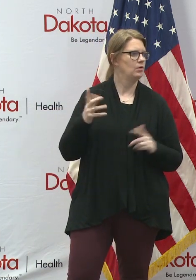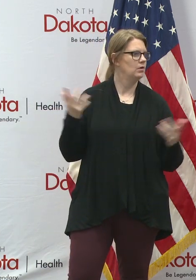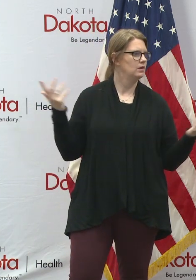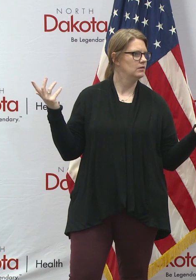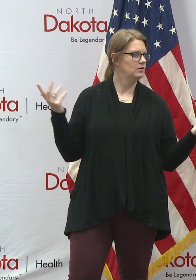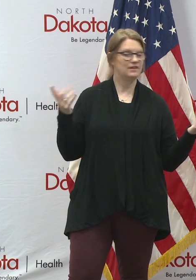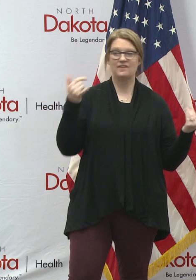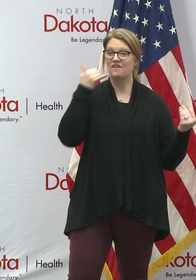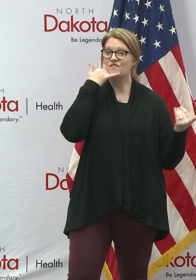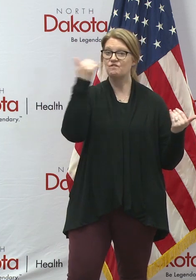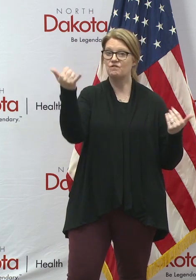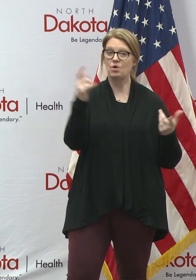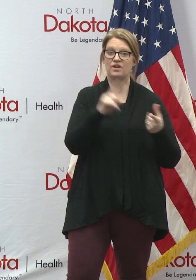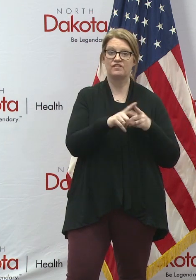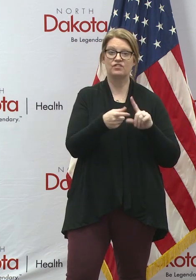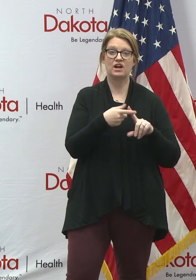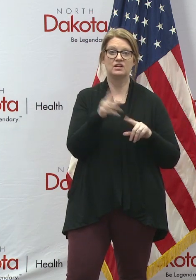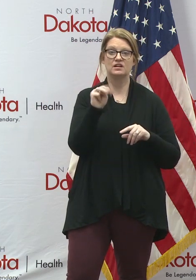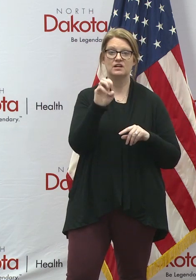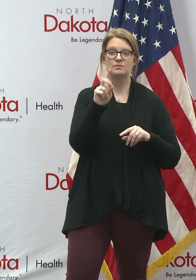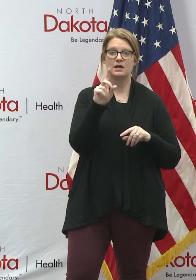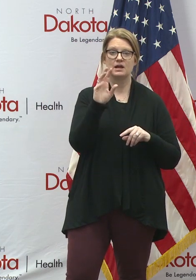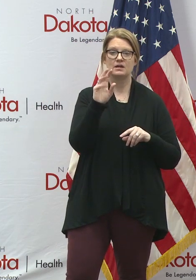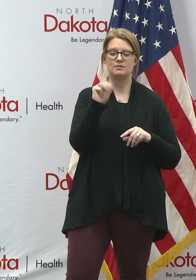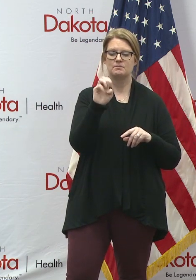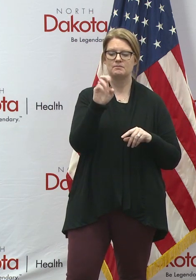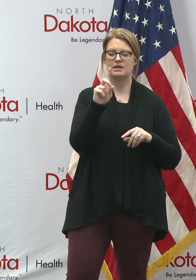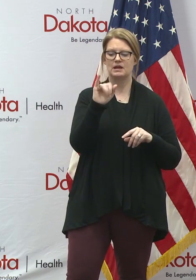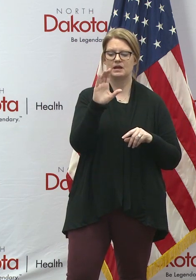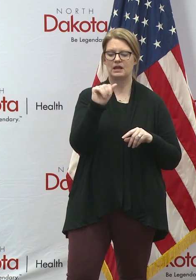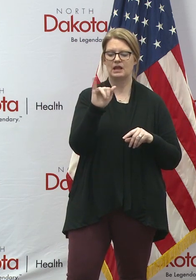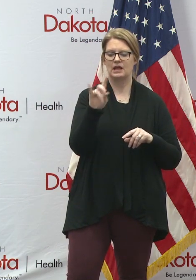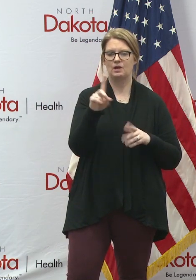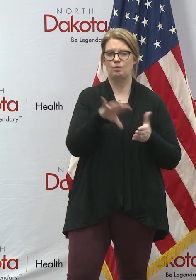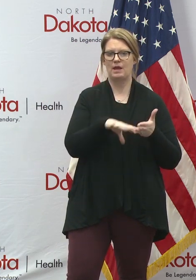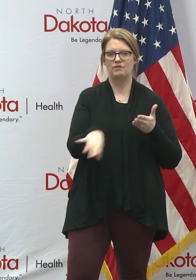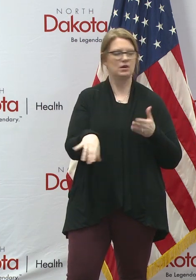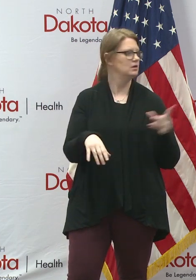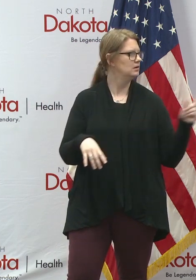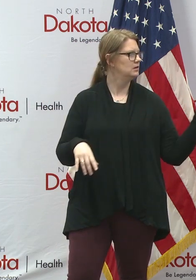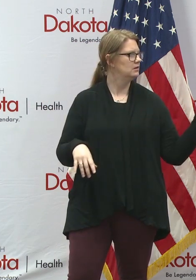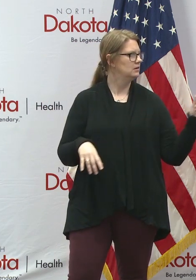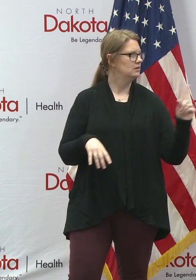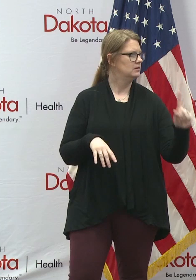a phone, a friend on the Medicaid waiver. Chris is right here. You want to step up and take that one? Yeah.